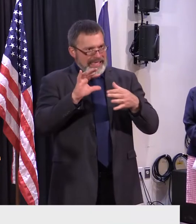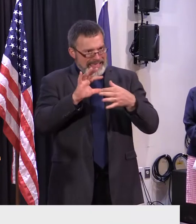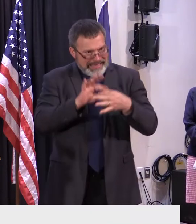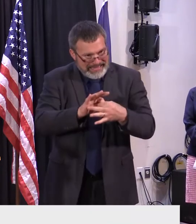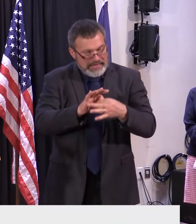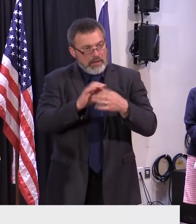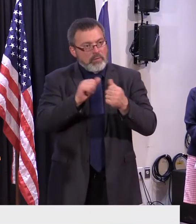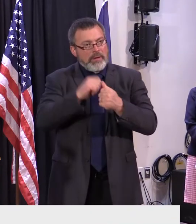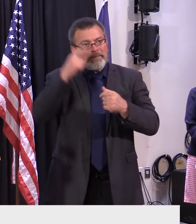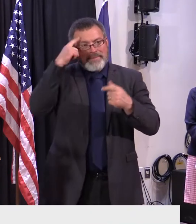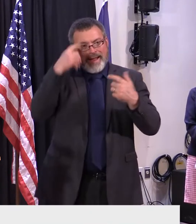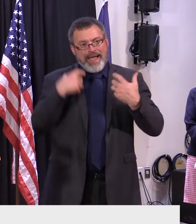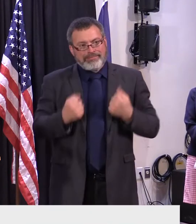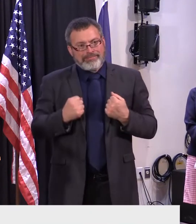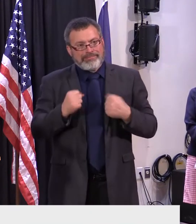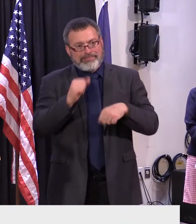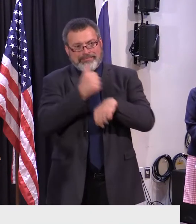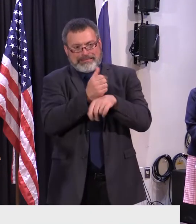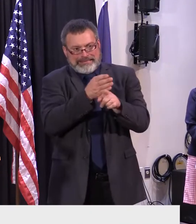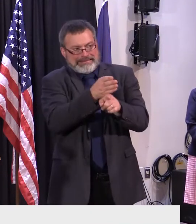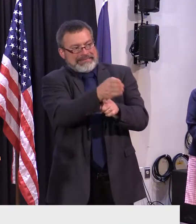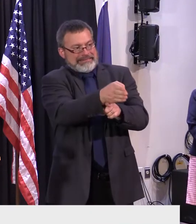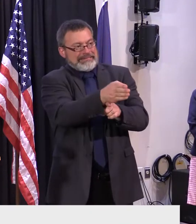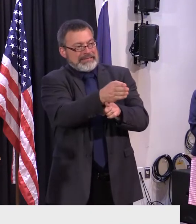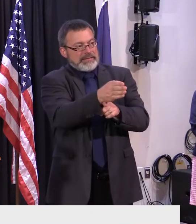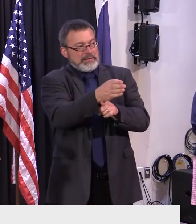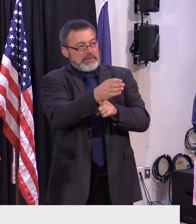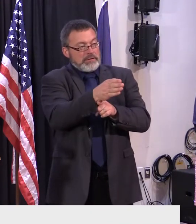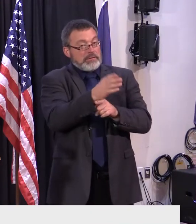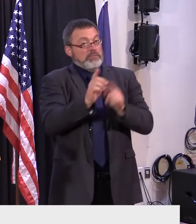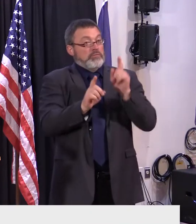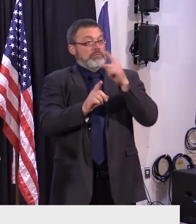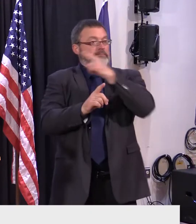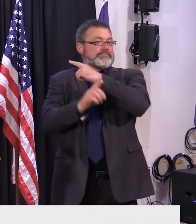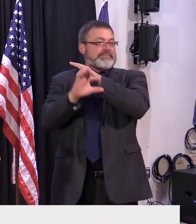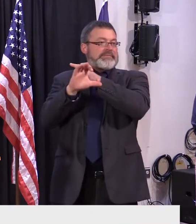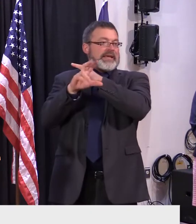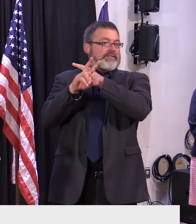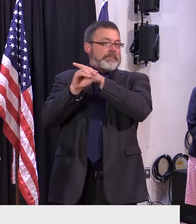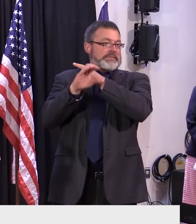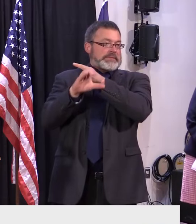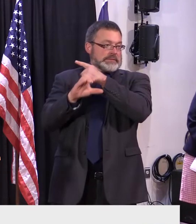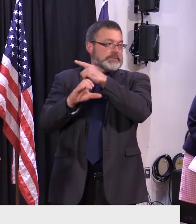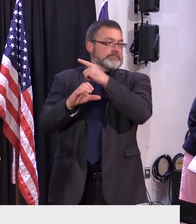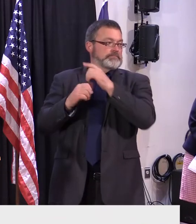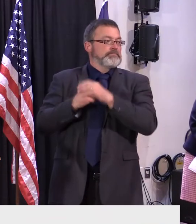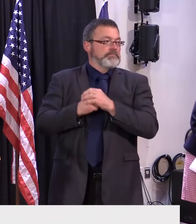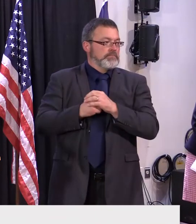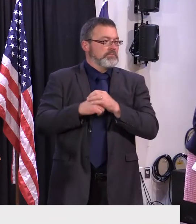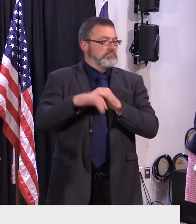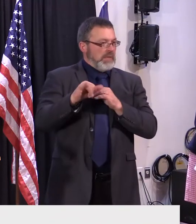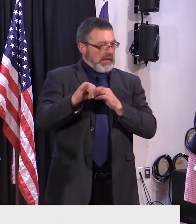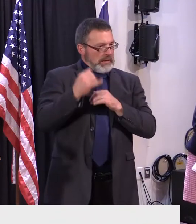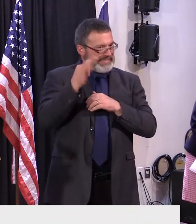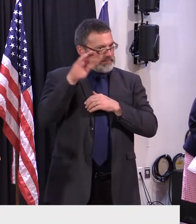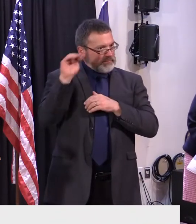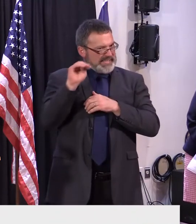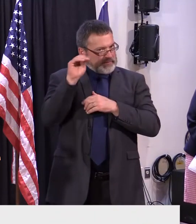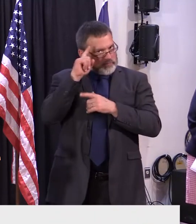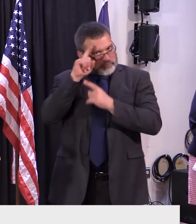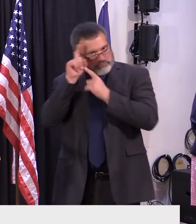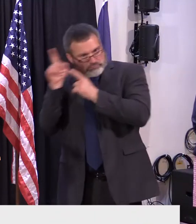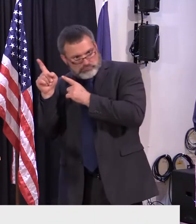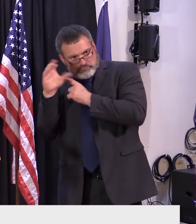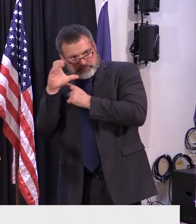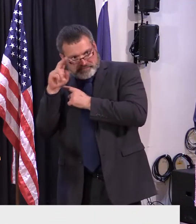CVMC. And they said, and the Green Mountain Care Board had reserved that earlier. And they said they could use that money